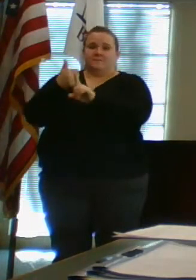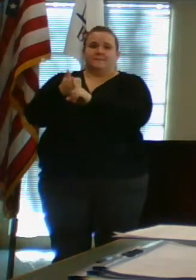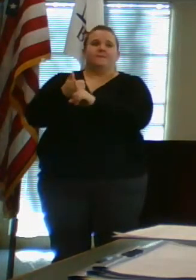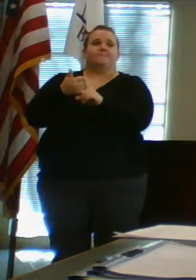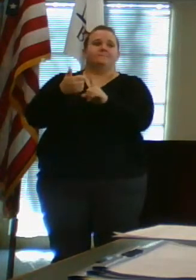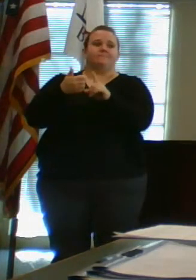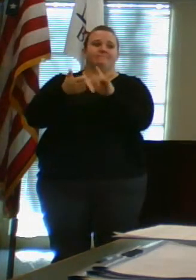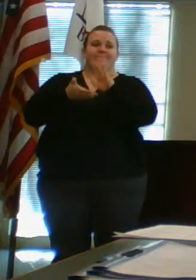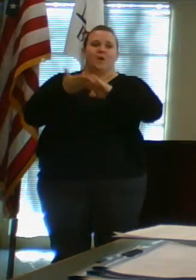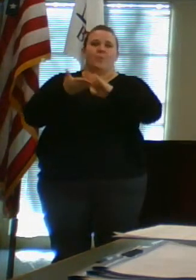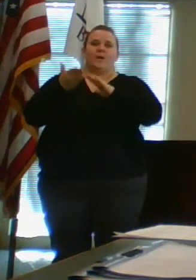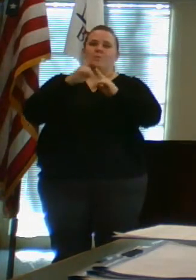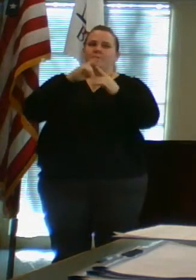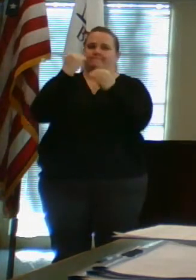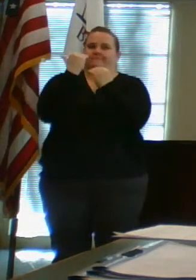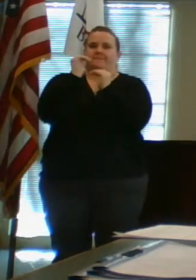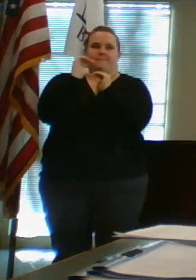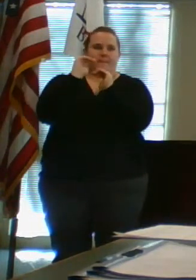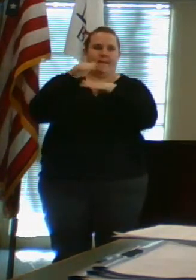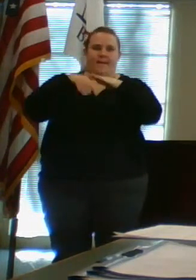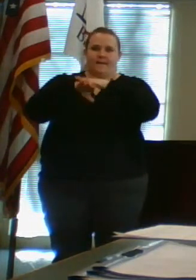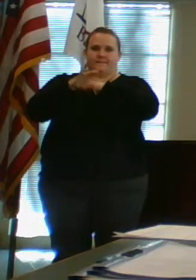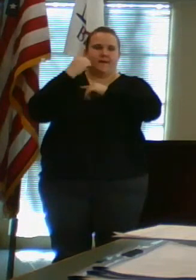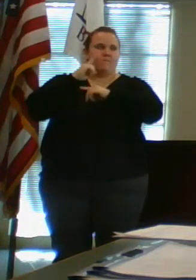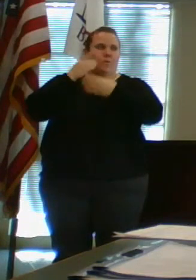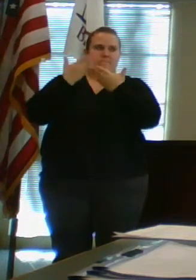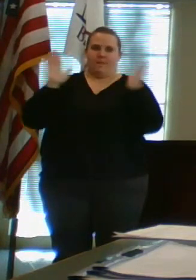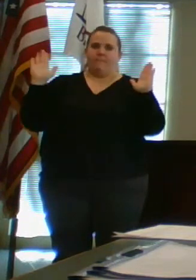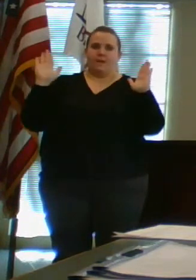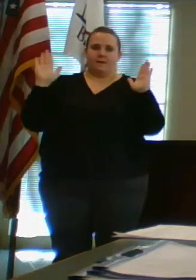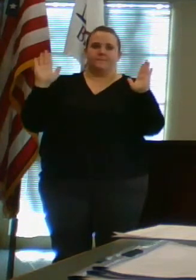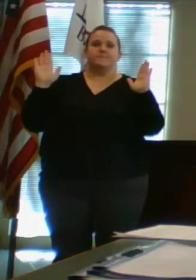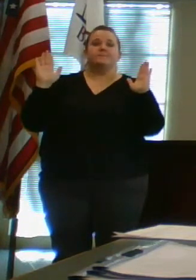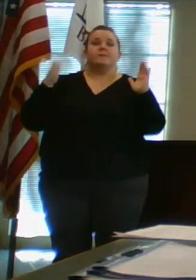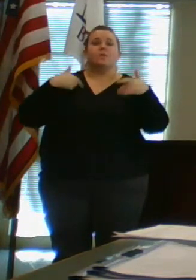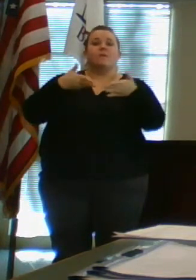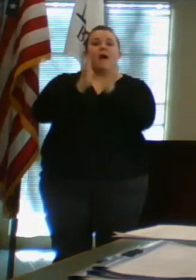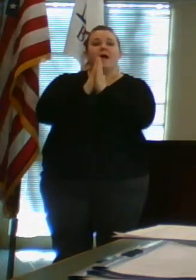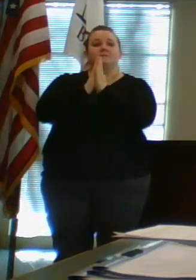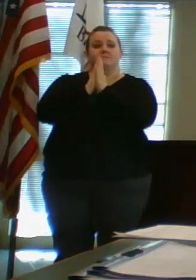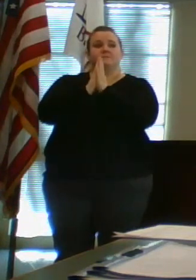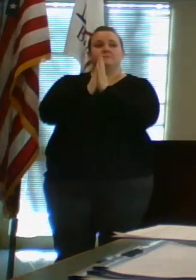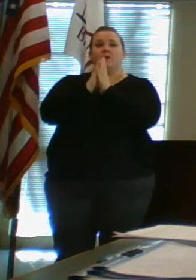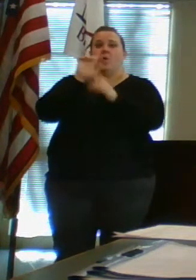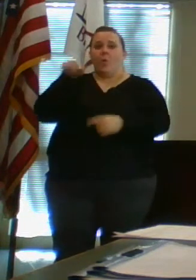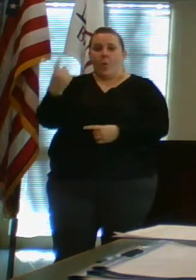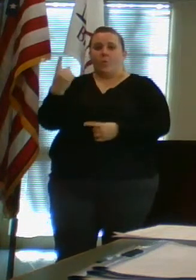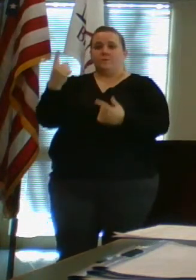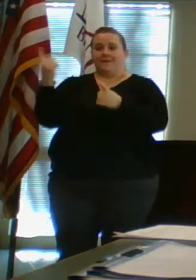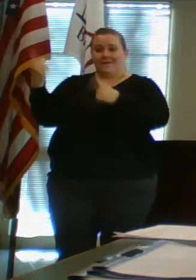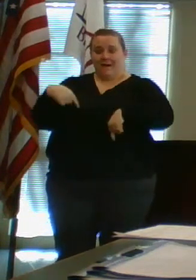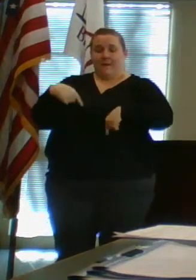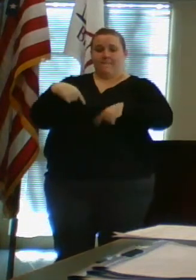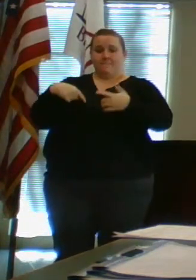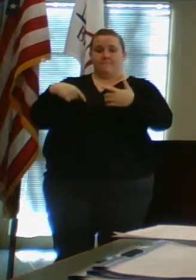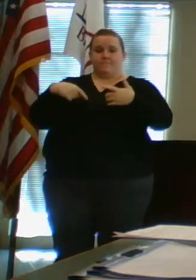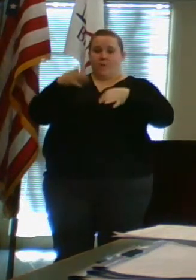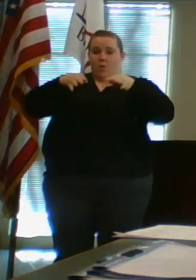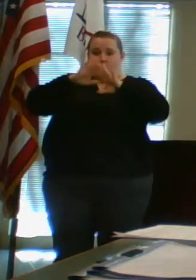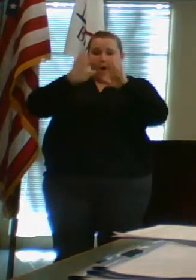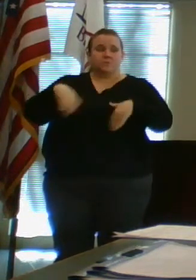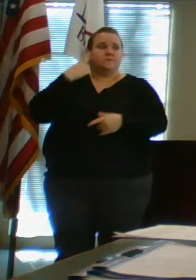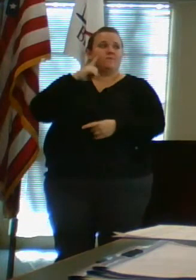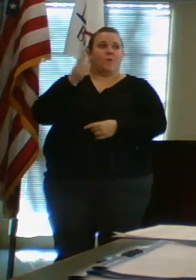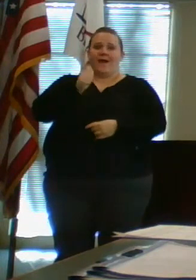on a very limited access to the public. We've been asking and requesting that the public only come to the courthouse for any type